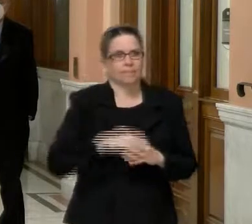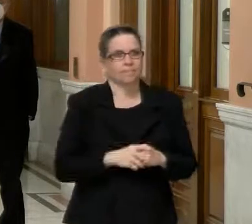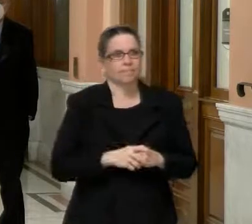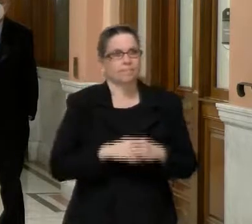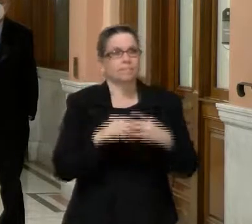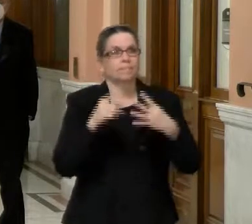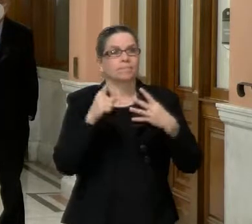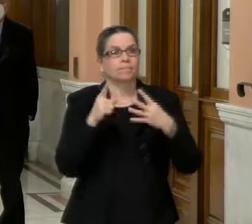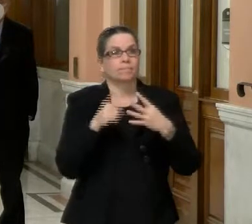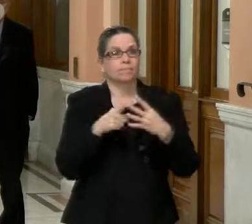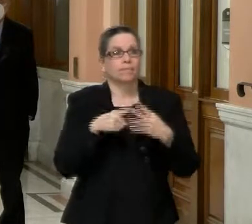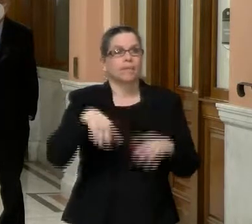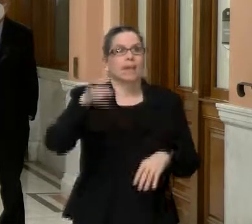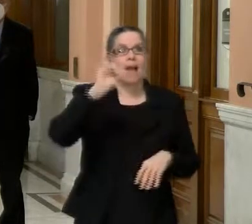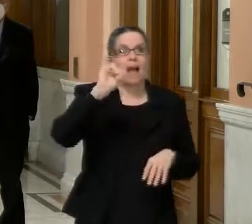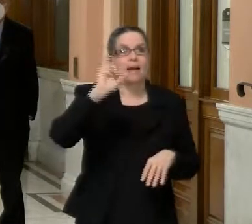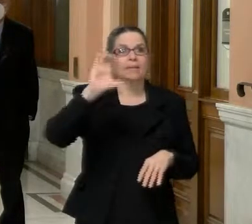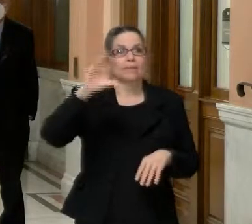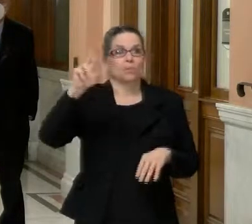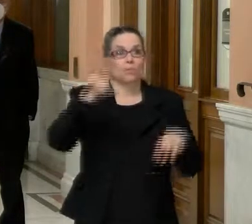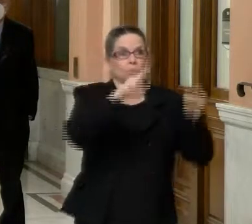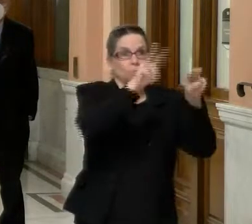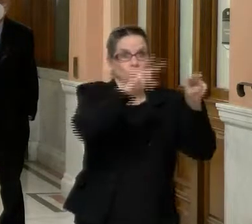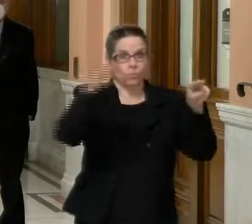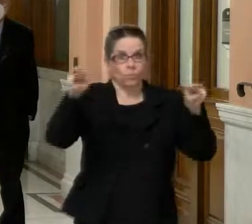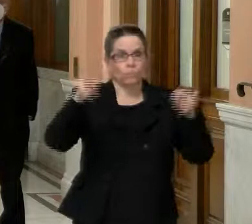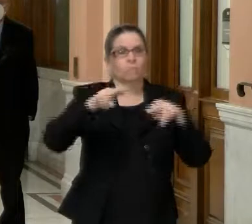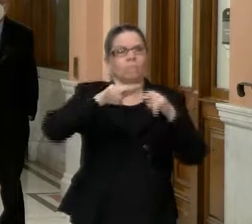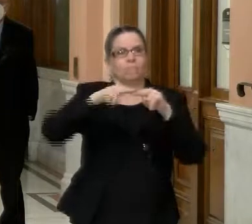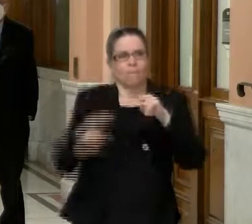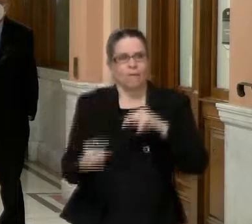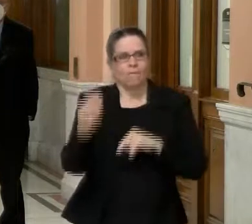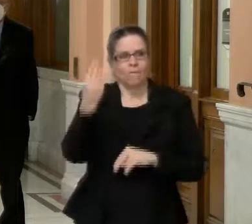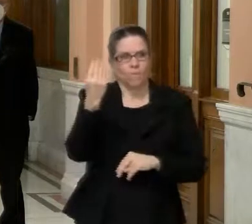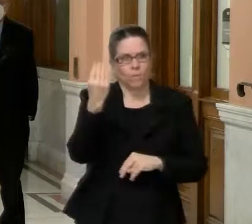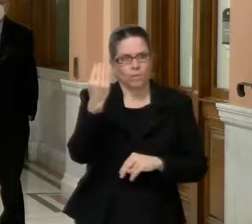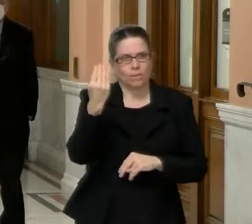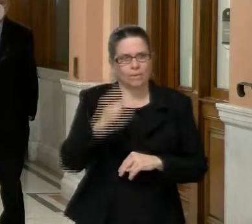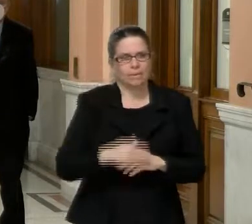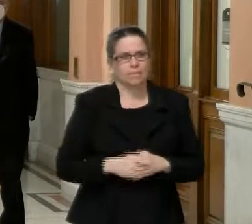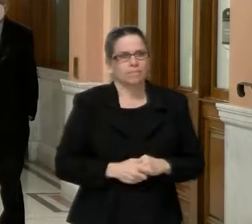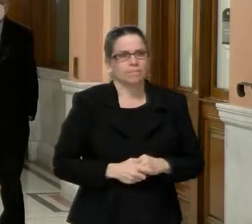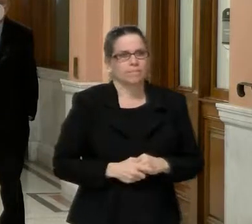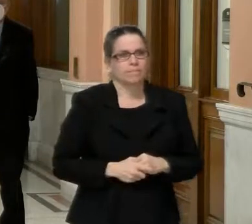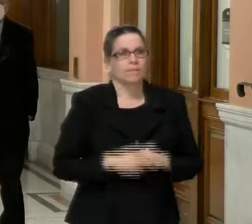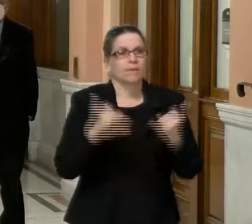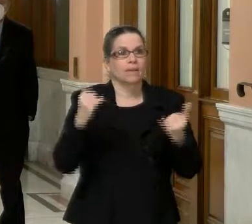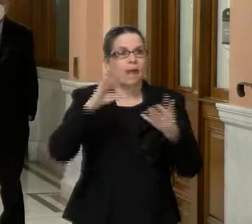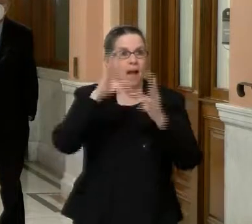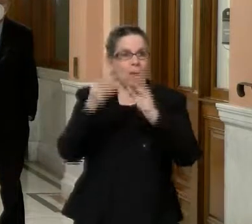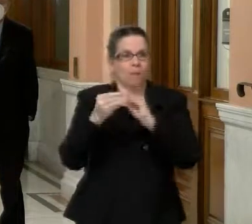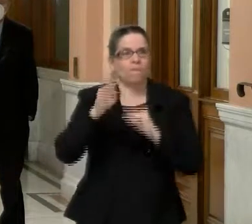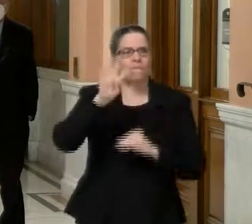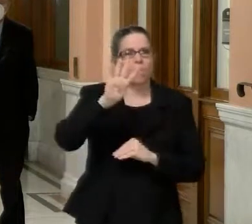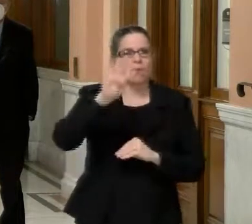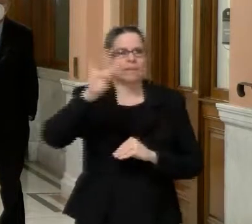uh, by 14 of ICU patients between the two systems, uh, their total is at 46.